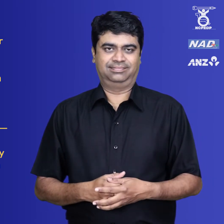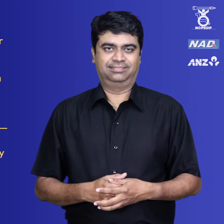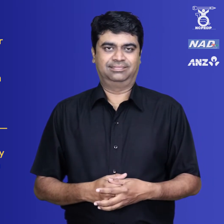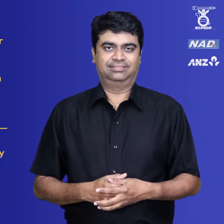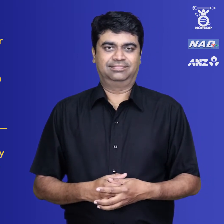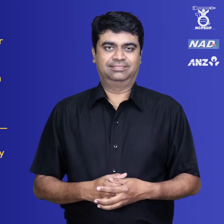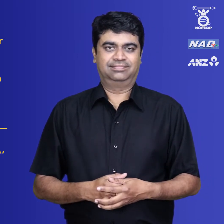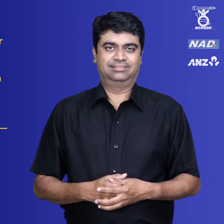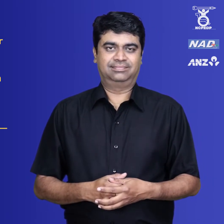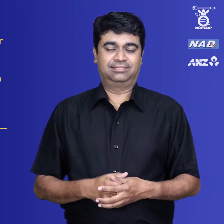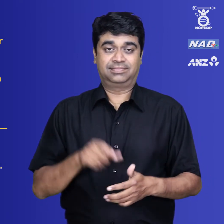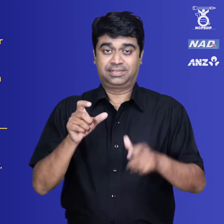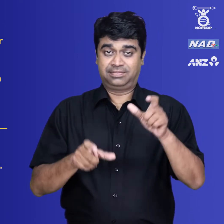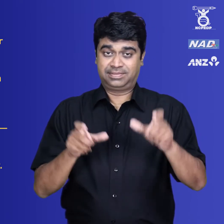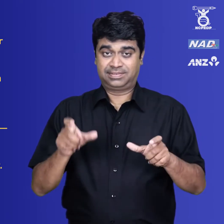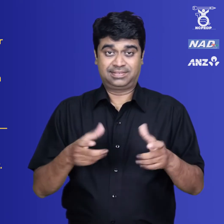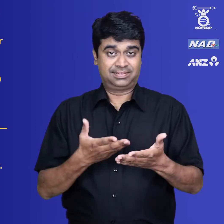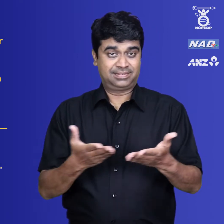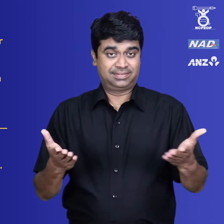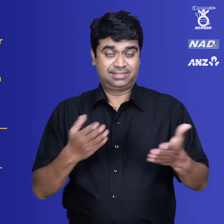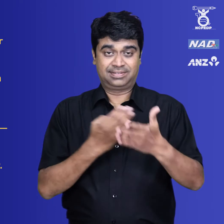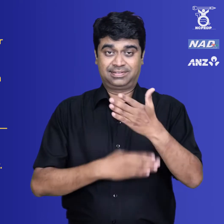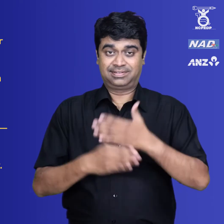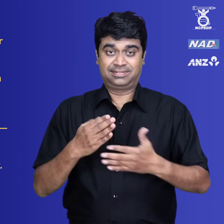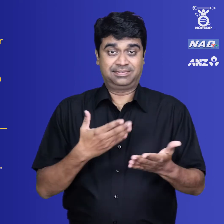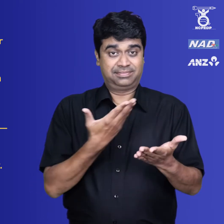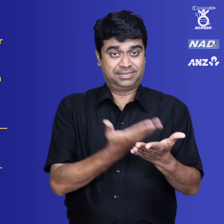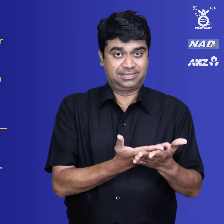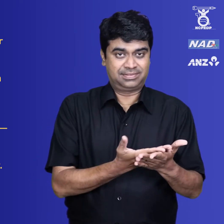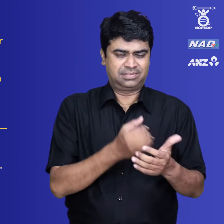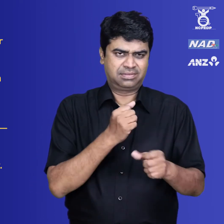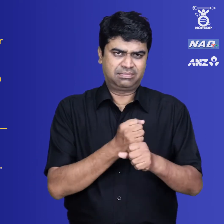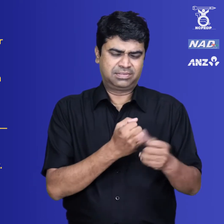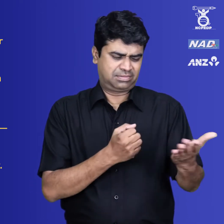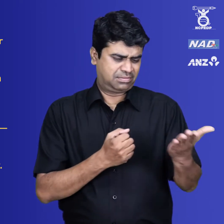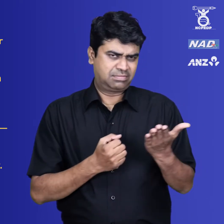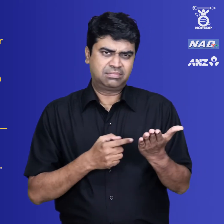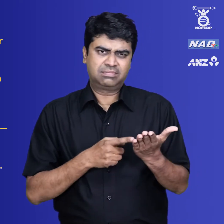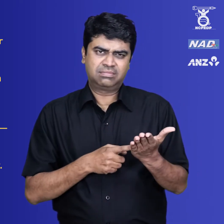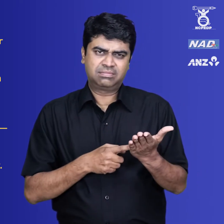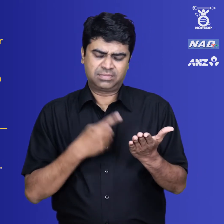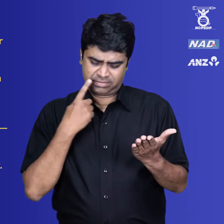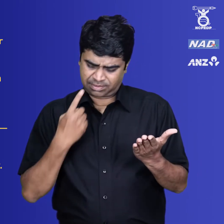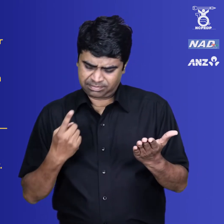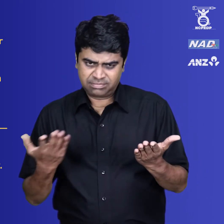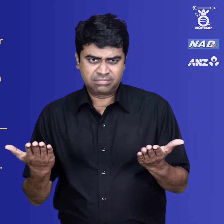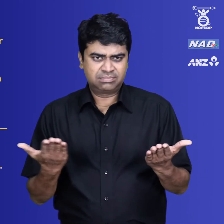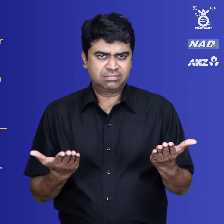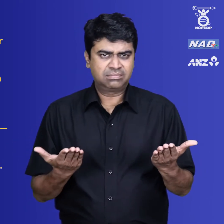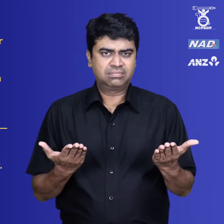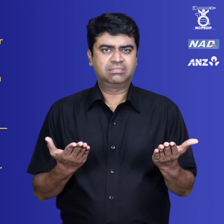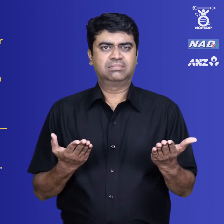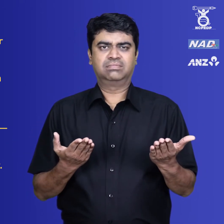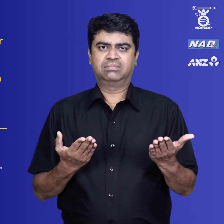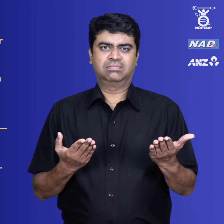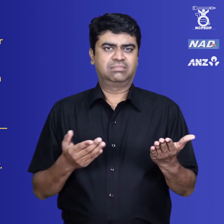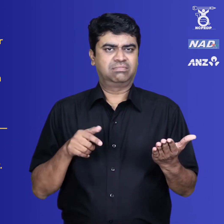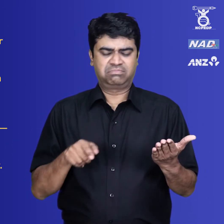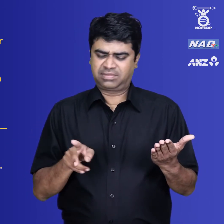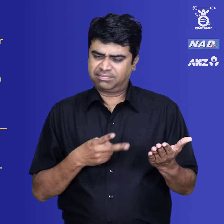by the central government. 59. him in writing that he has no specified disability.